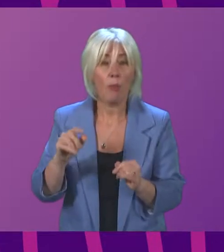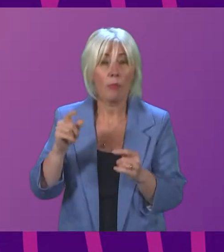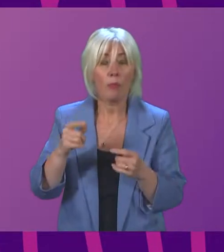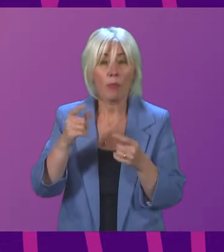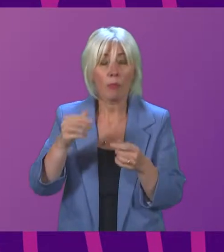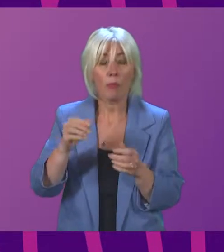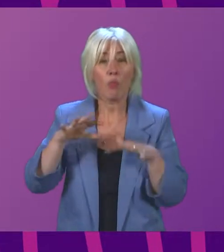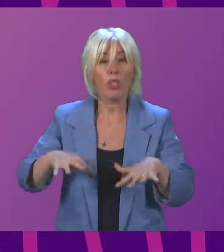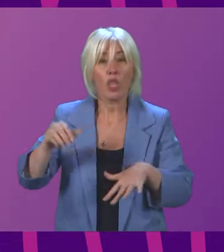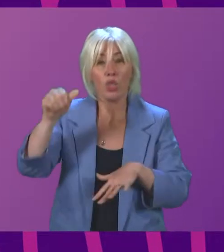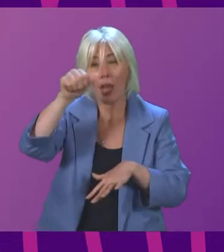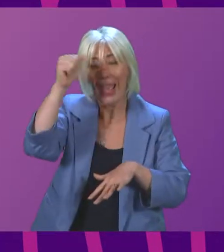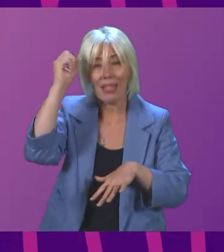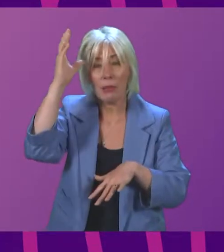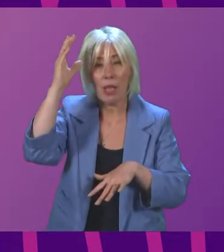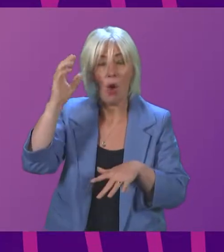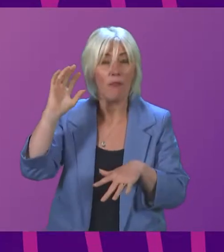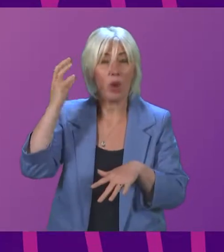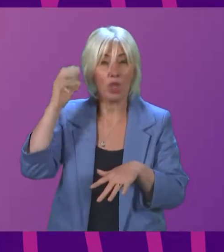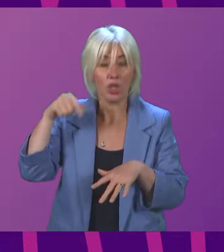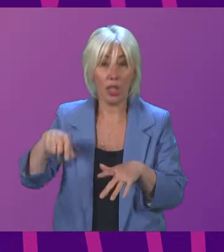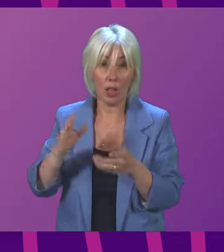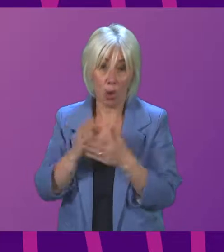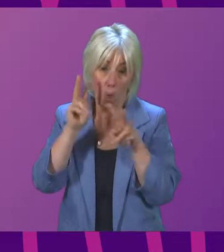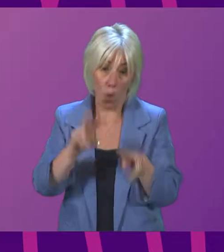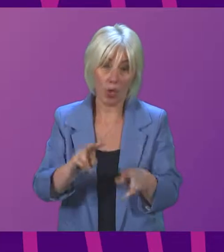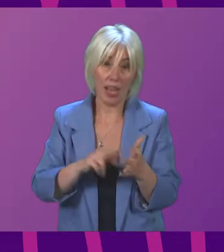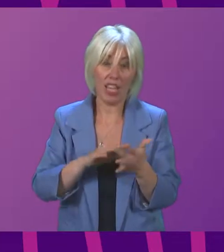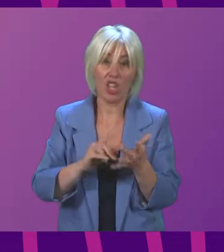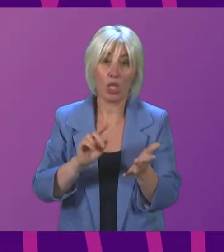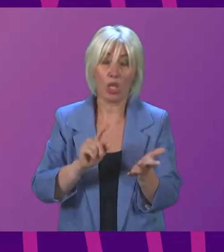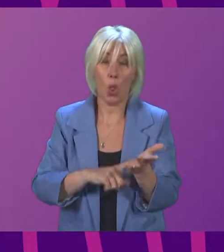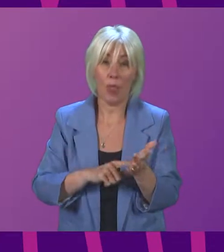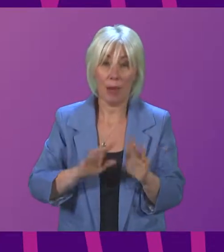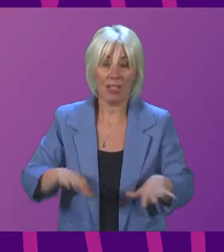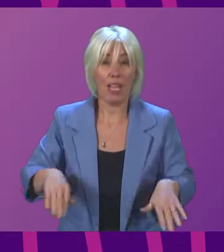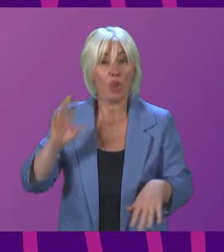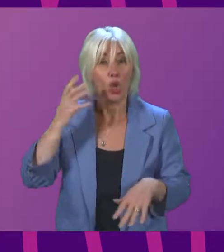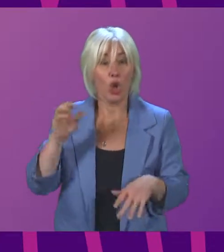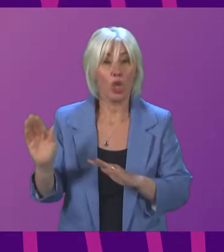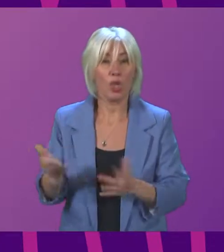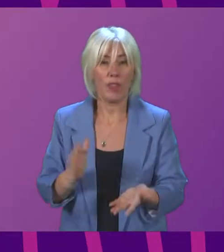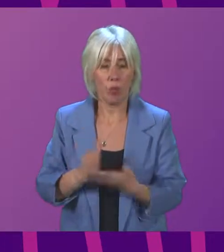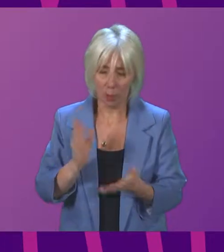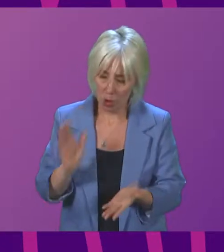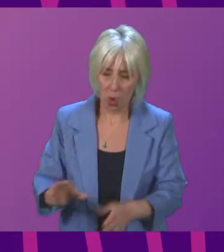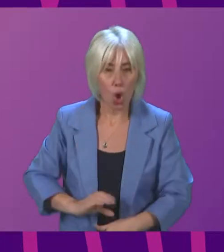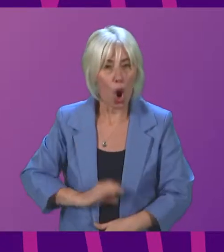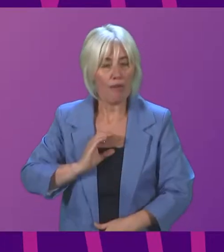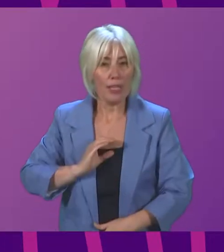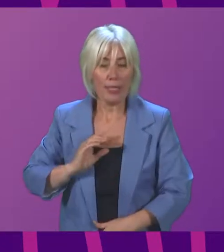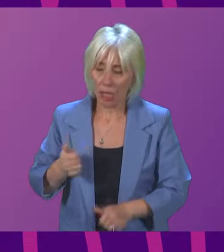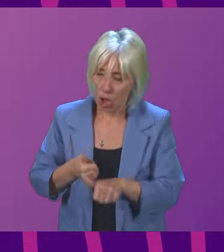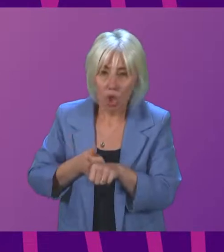report into the provision of paediatric audiology in NHS Lothian. Our priority is to restore and rebuild confidence and ensure support is